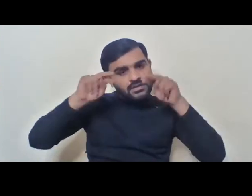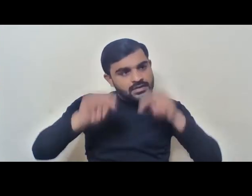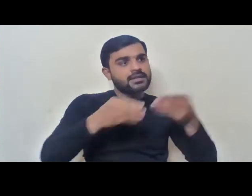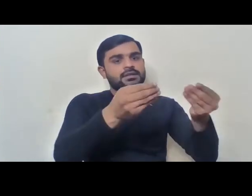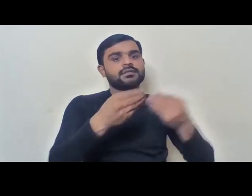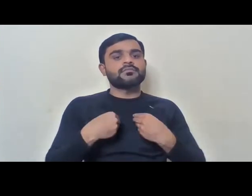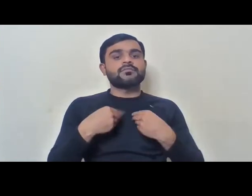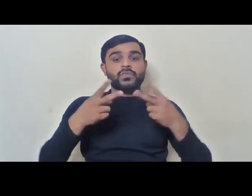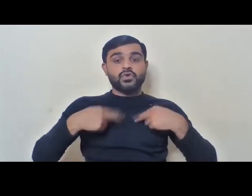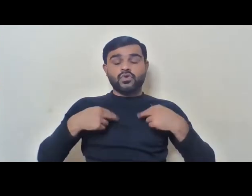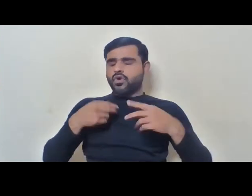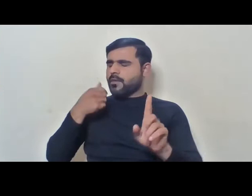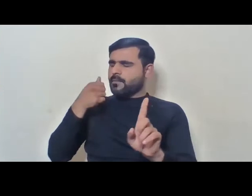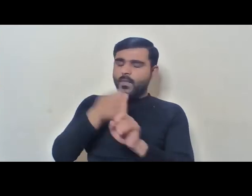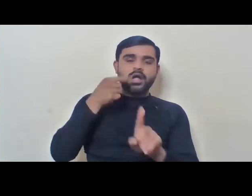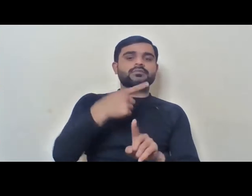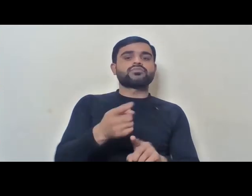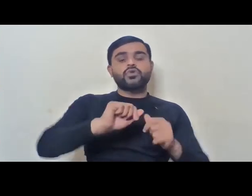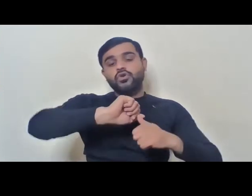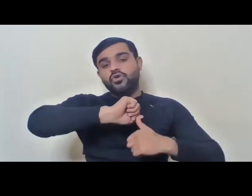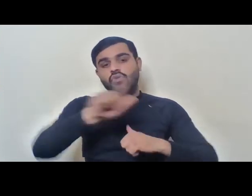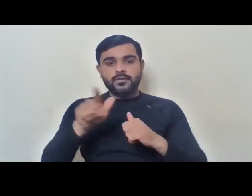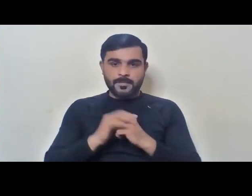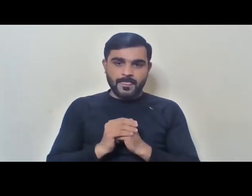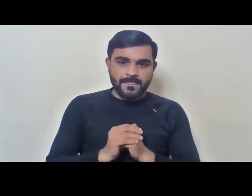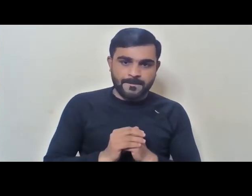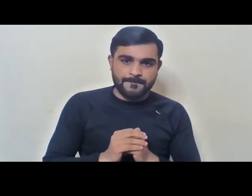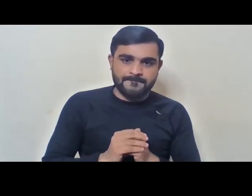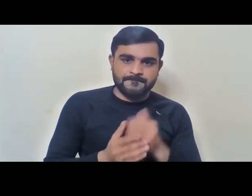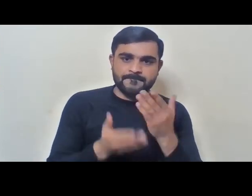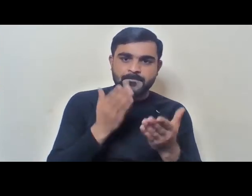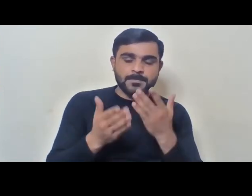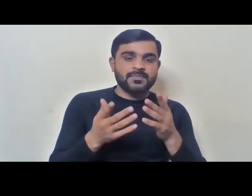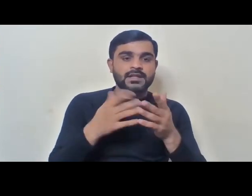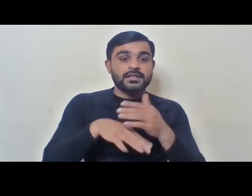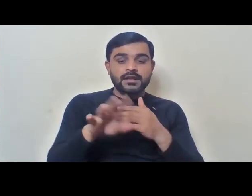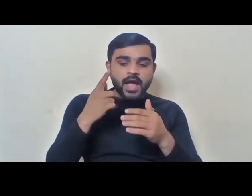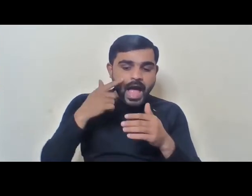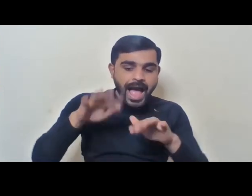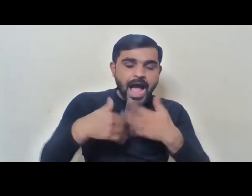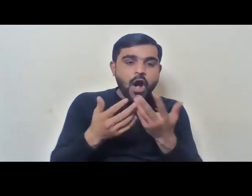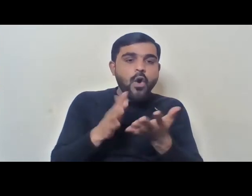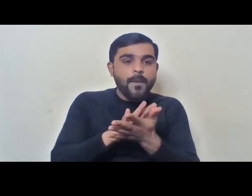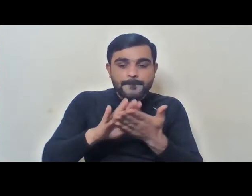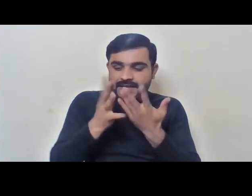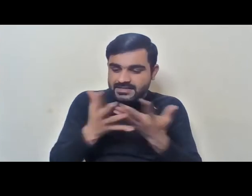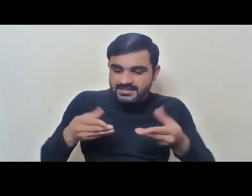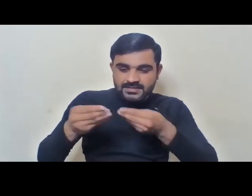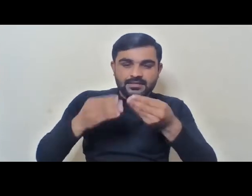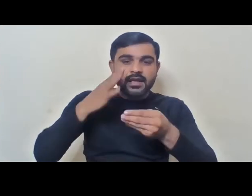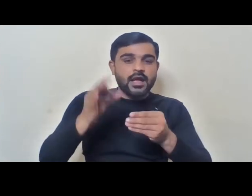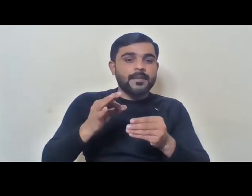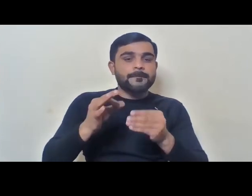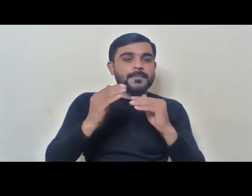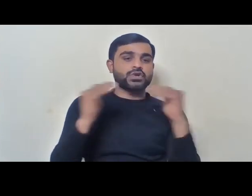the court, in fact, went into a whole, you know, elaboration of how reasonable accommodation is a very important part of